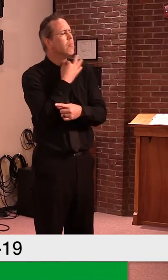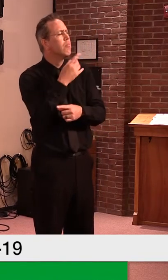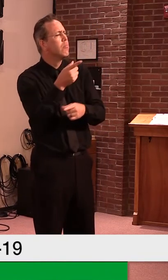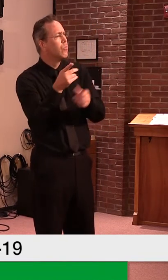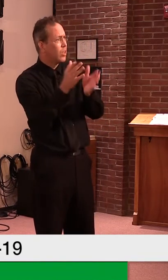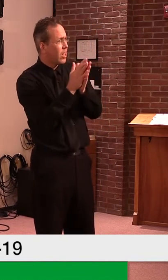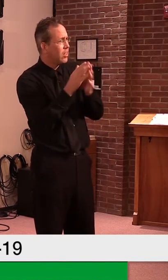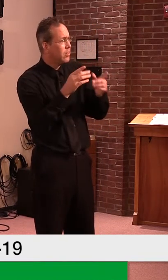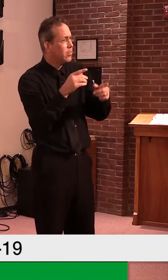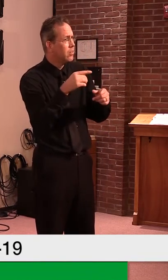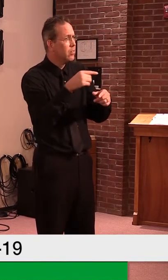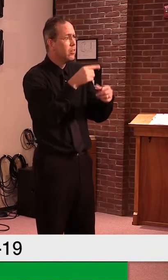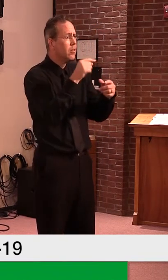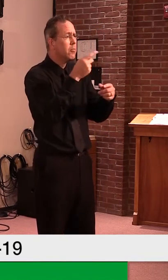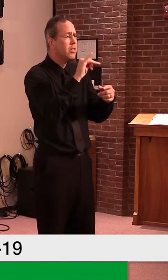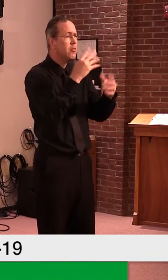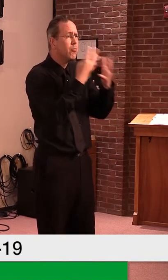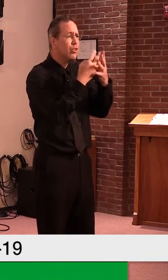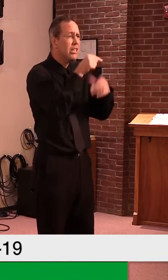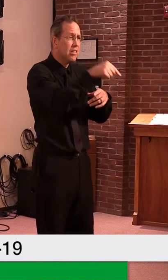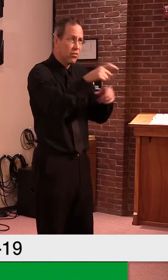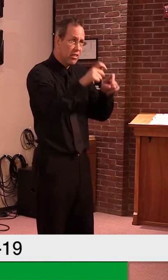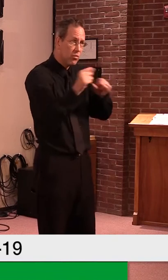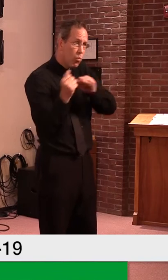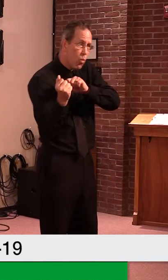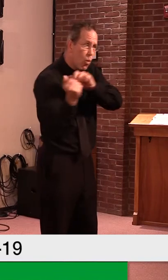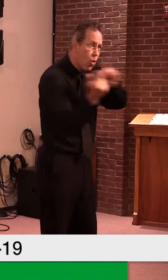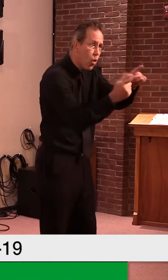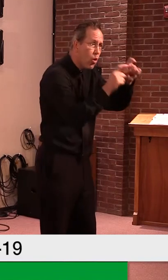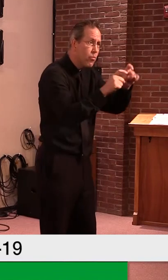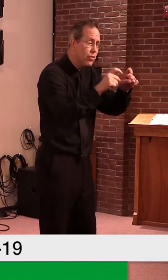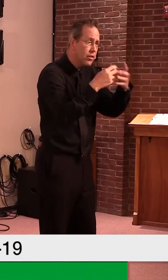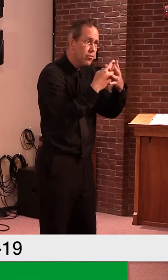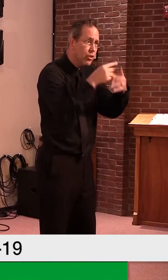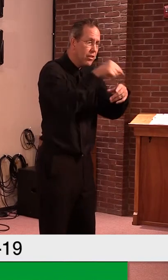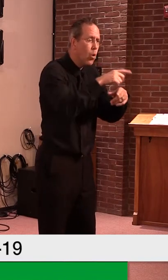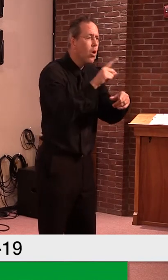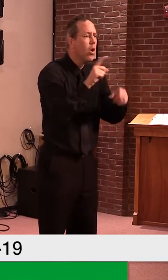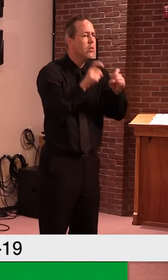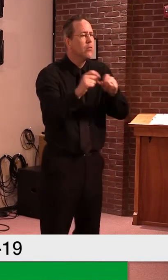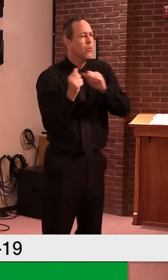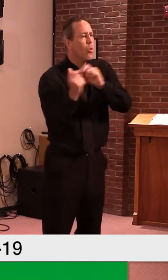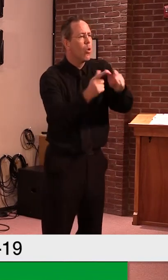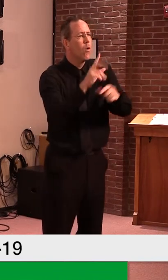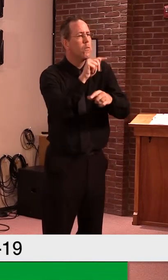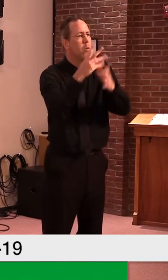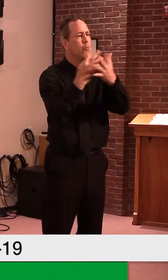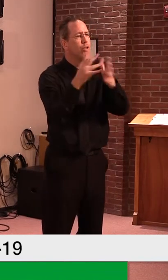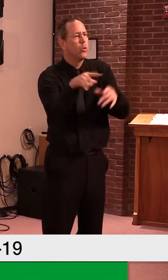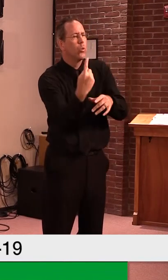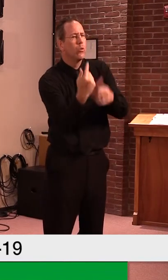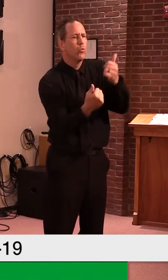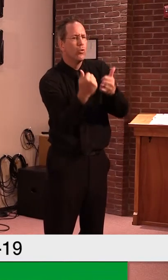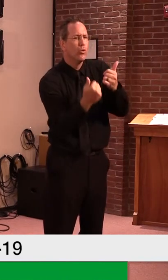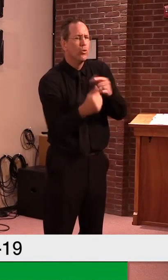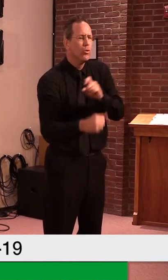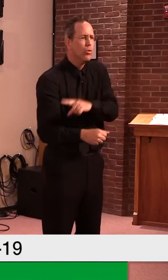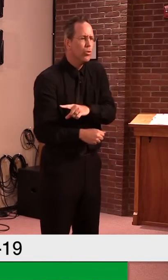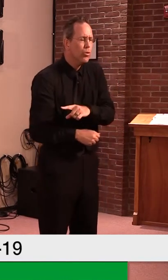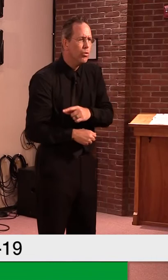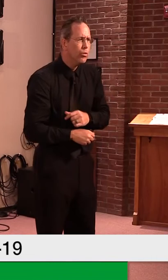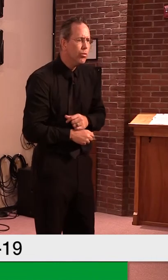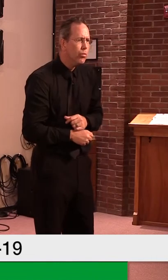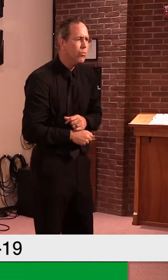a 2800 inmates. Yeah, I, I was, uh, I was talking about the segregated facility that houses Vermont